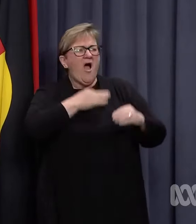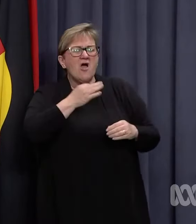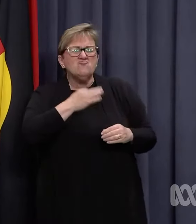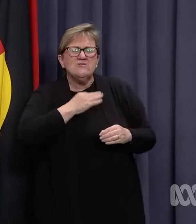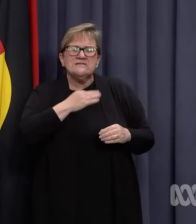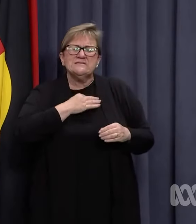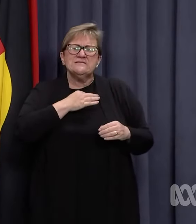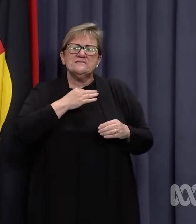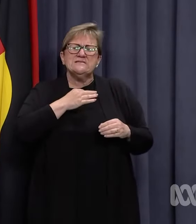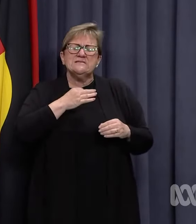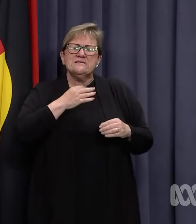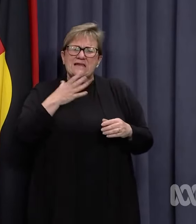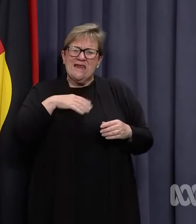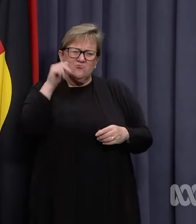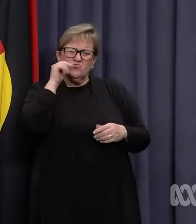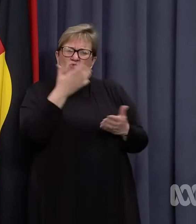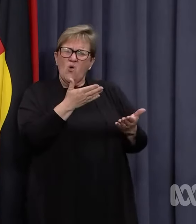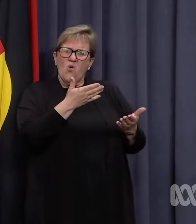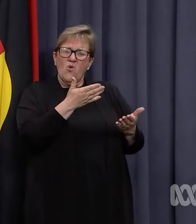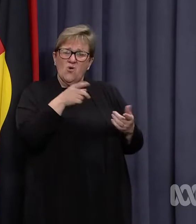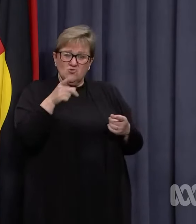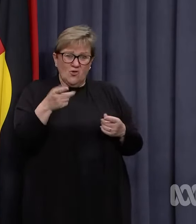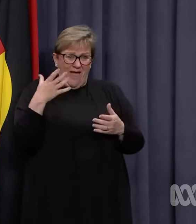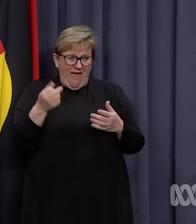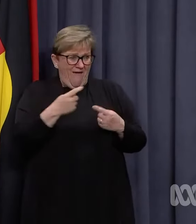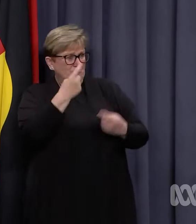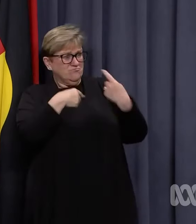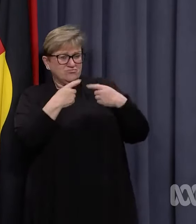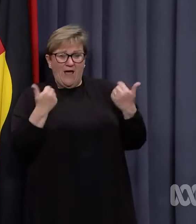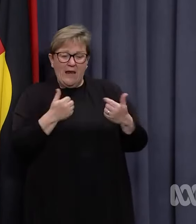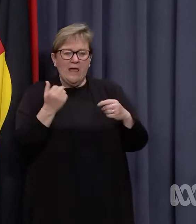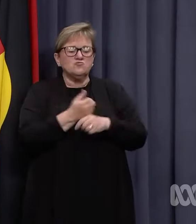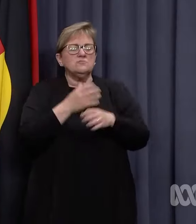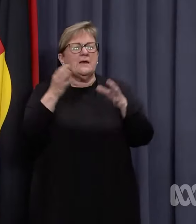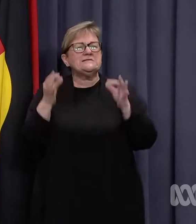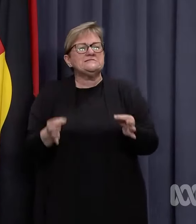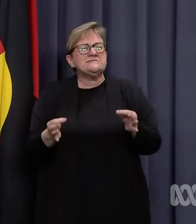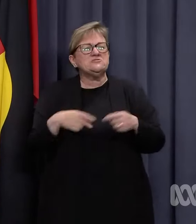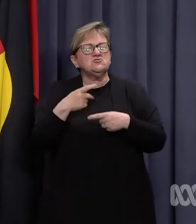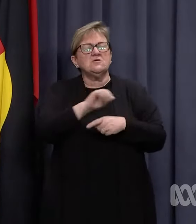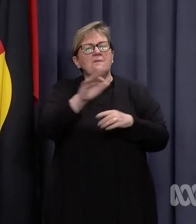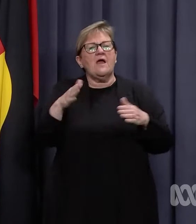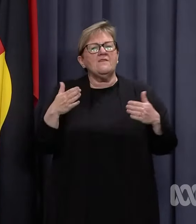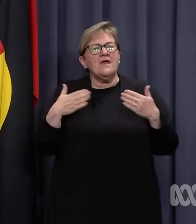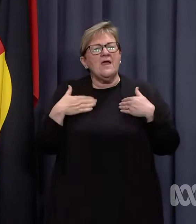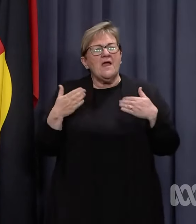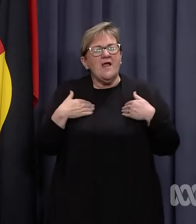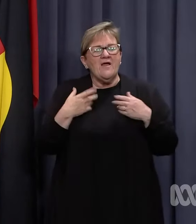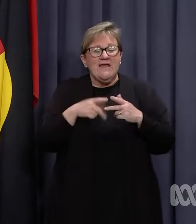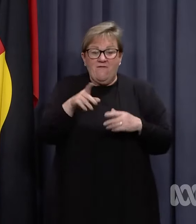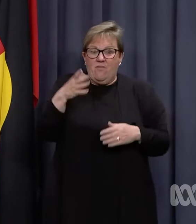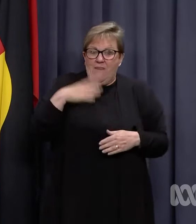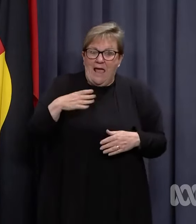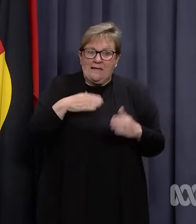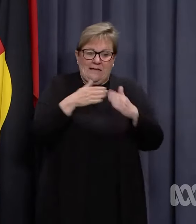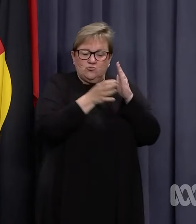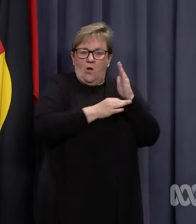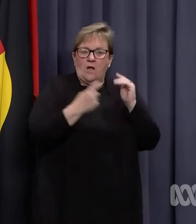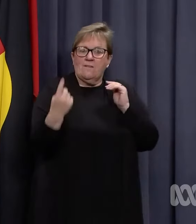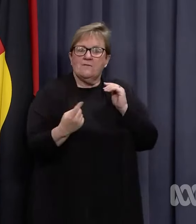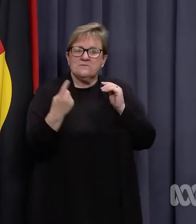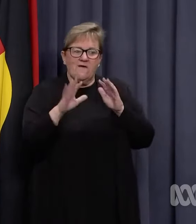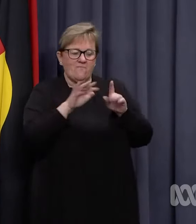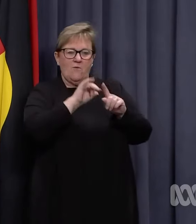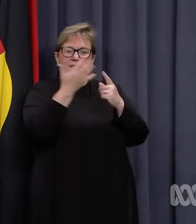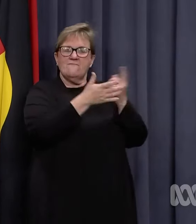conditions, do they have adequate information to make decisions about their health or whether they need to isolate themselves from